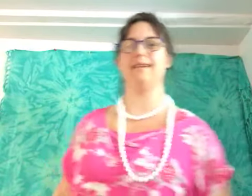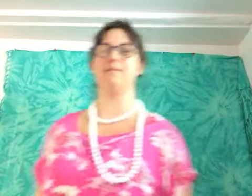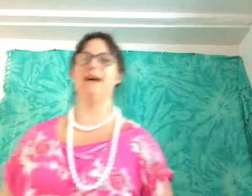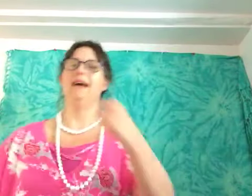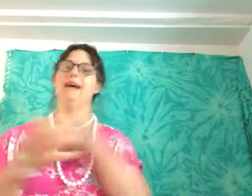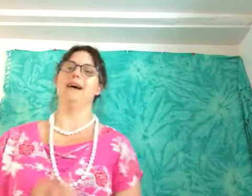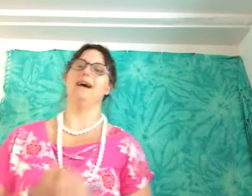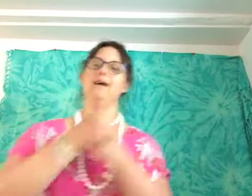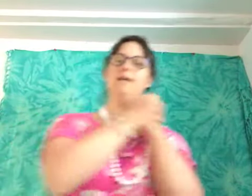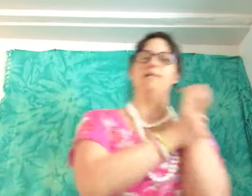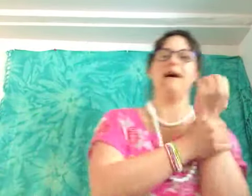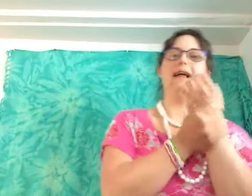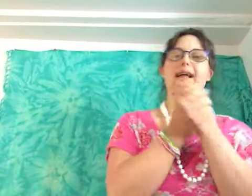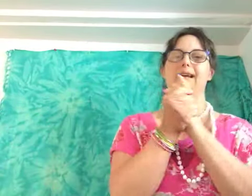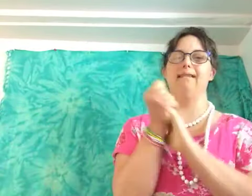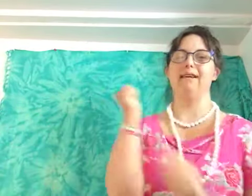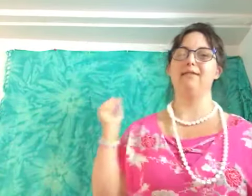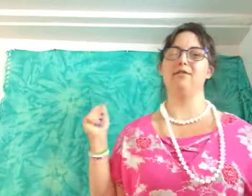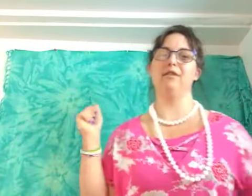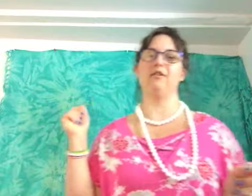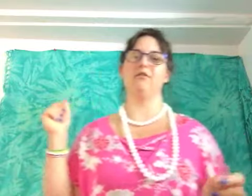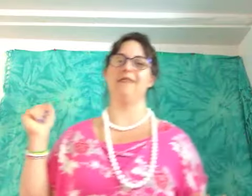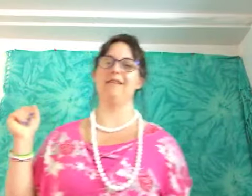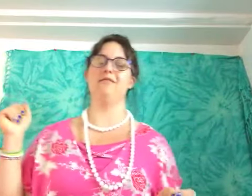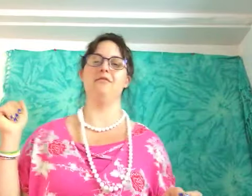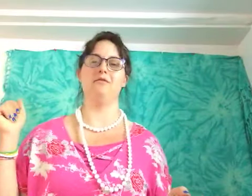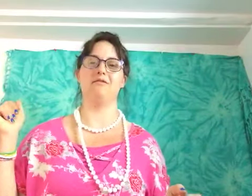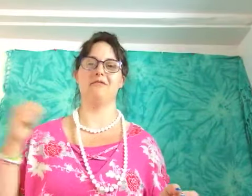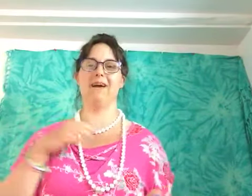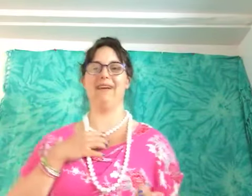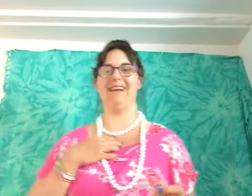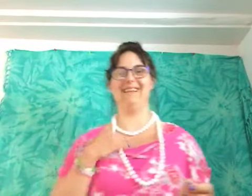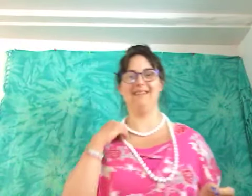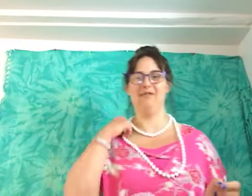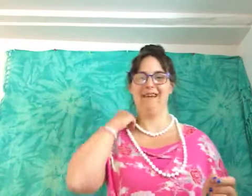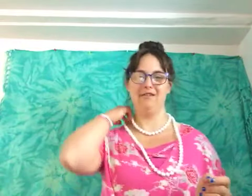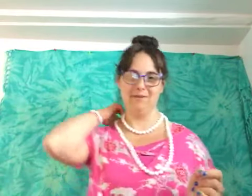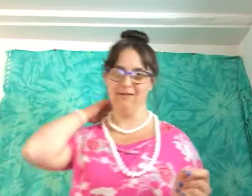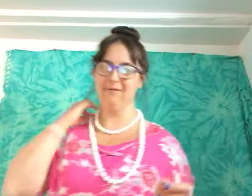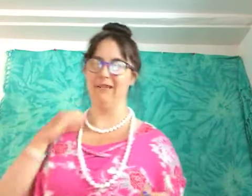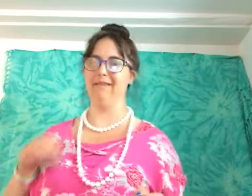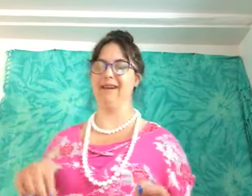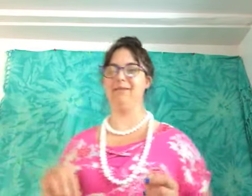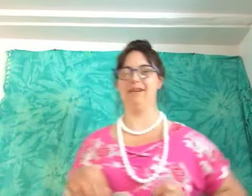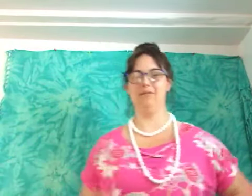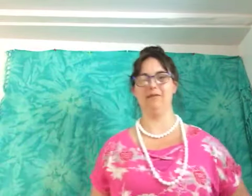and if you're new here don't forget to subscribe and click the notification bell for every time I upload